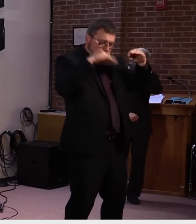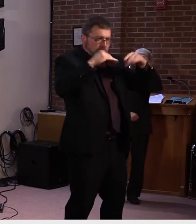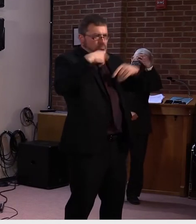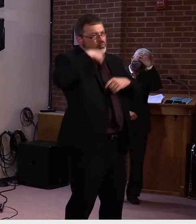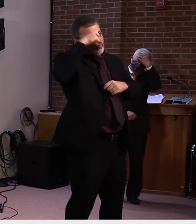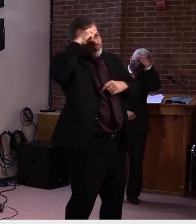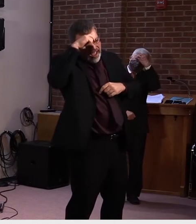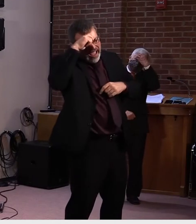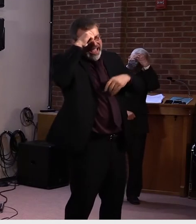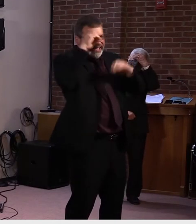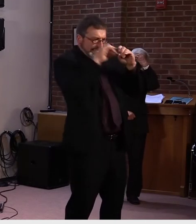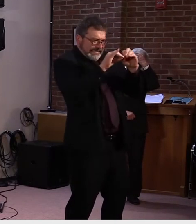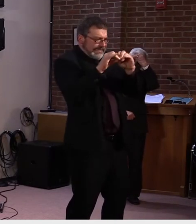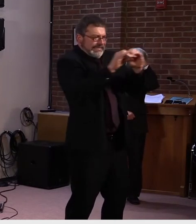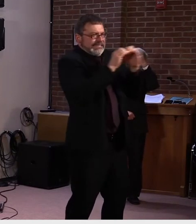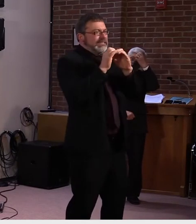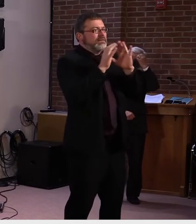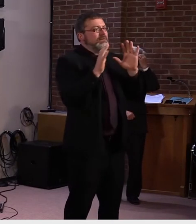powers on this.